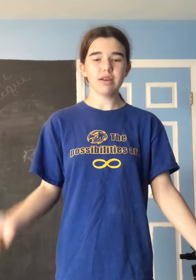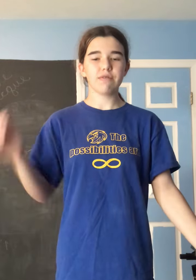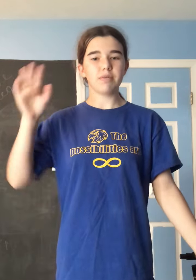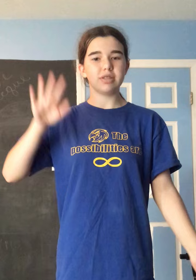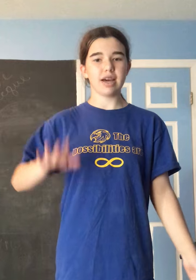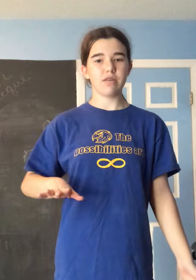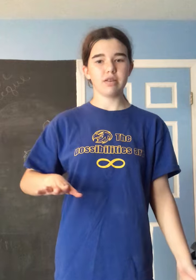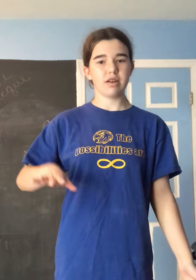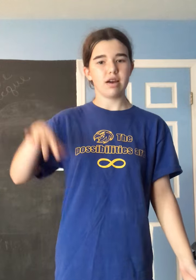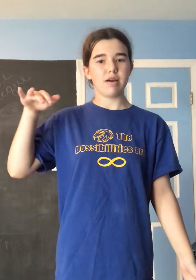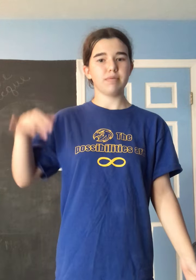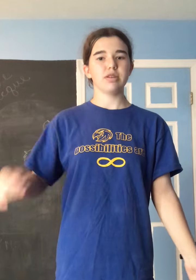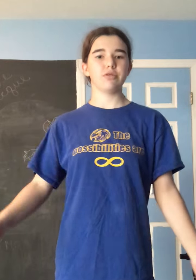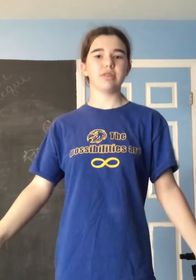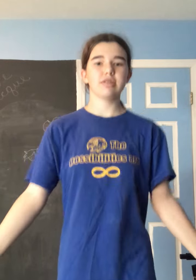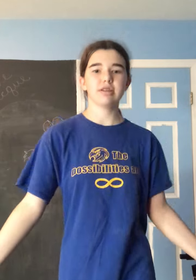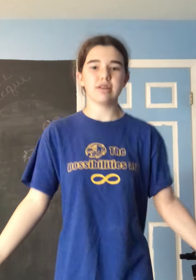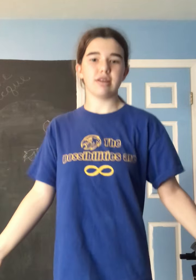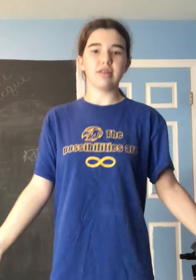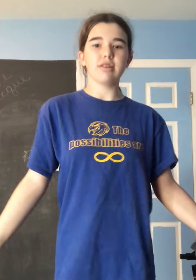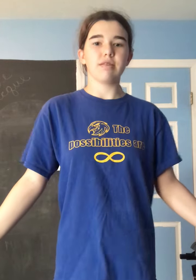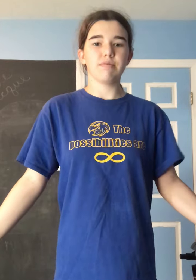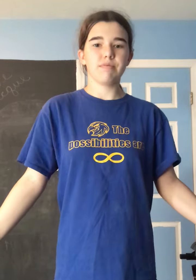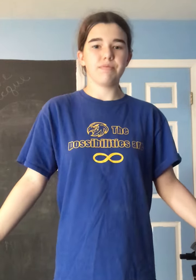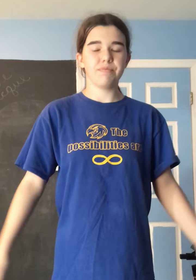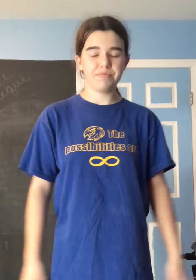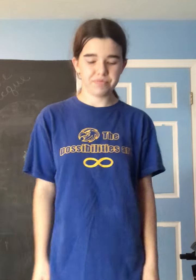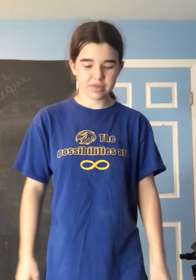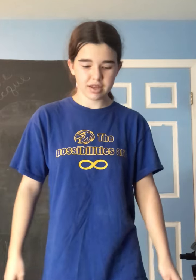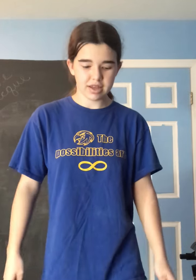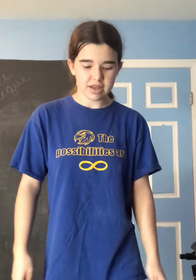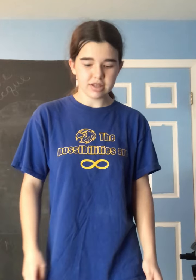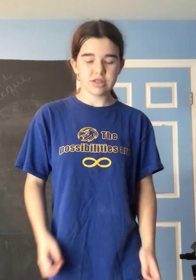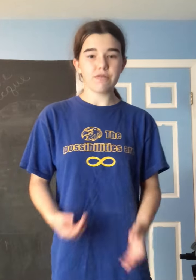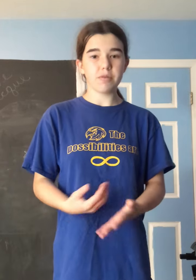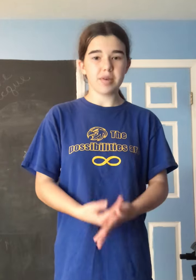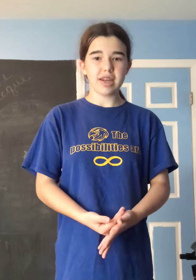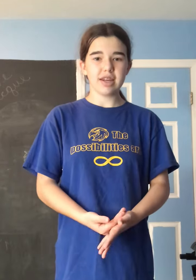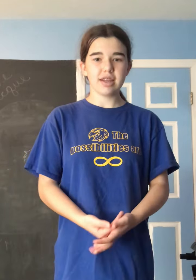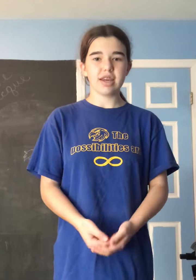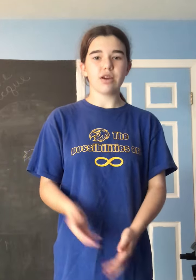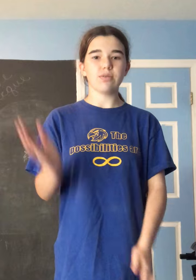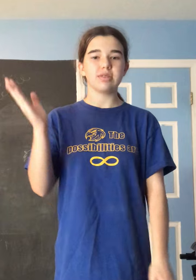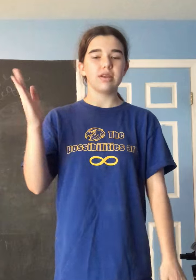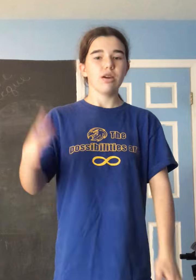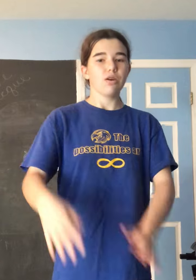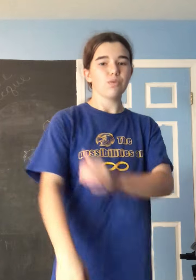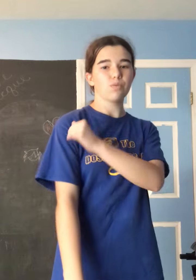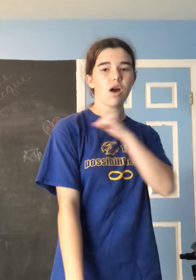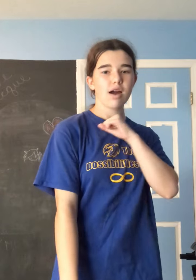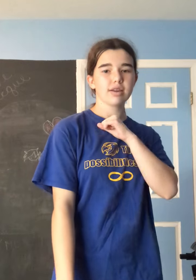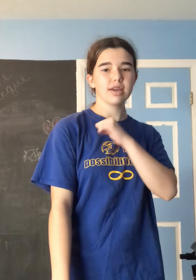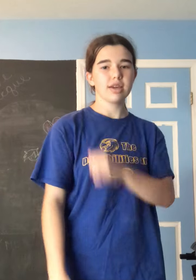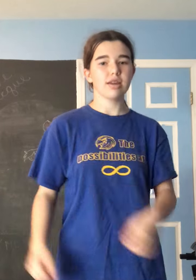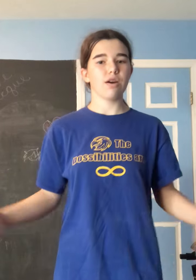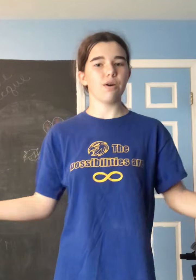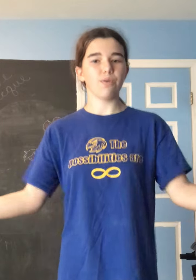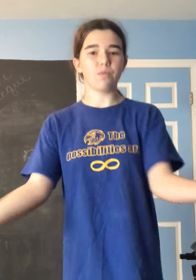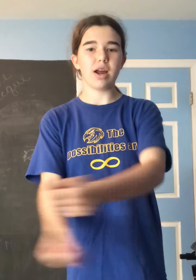from down up. So it's da-na-na-na. So from the beginning, it goes rocking around